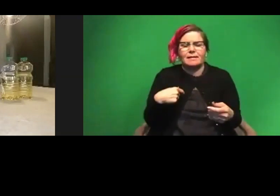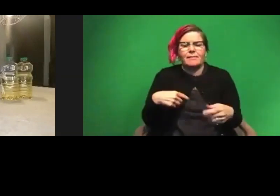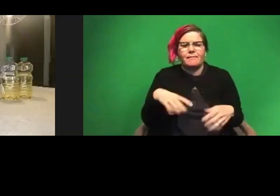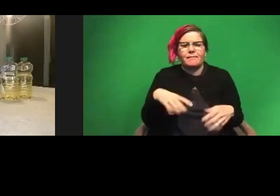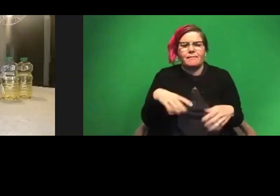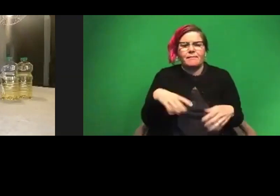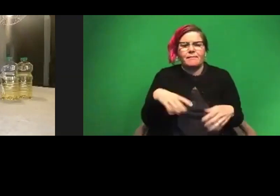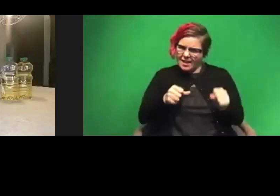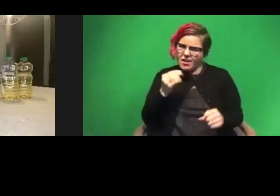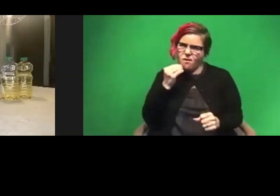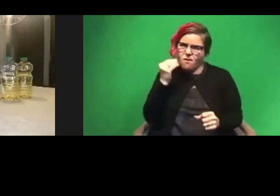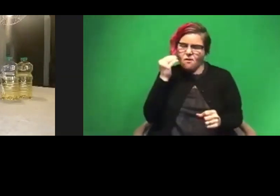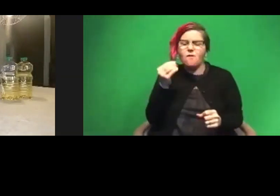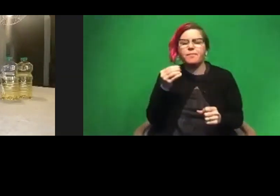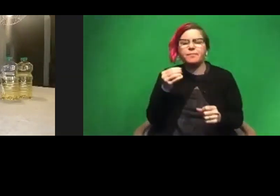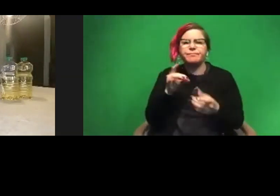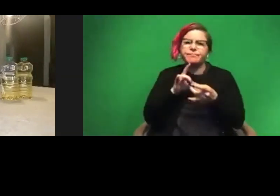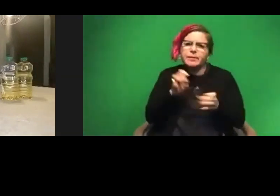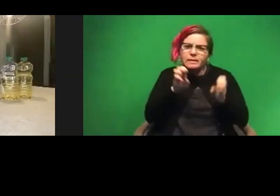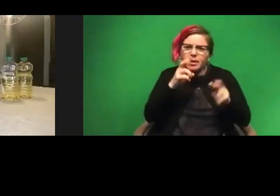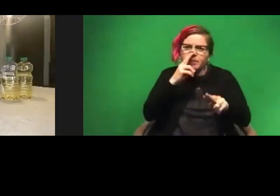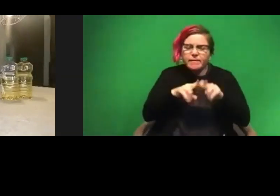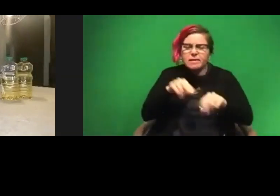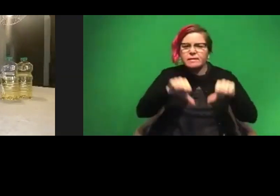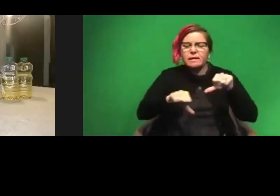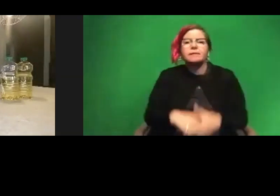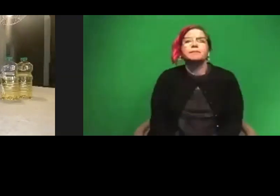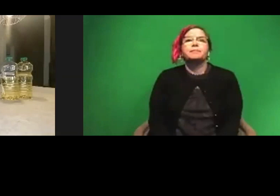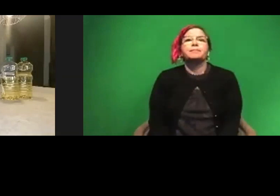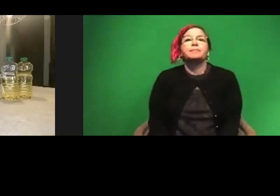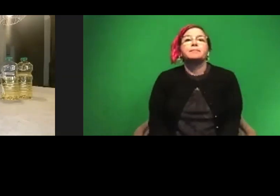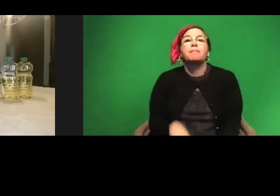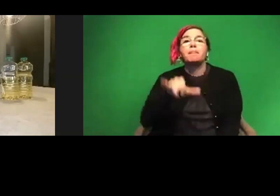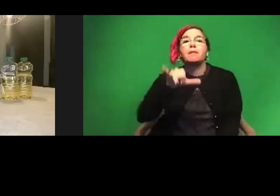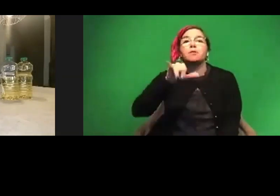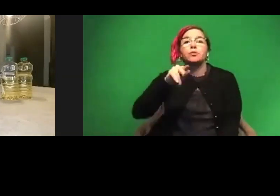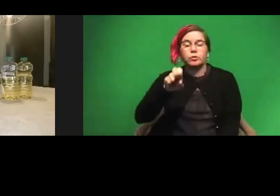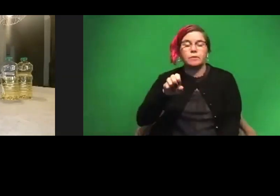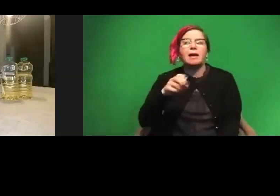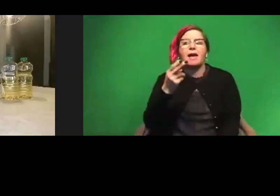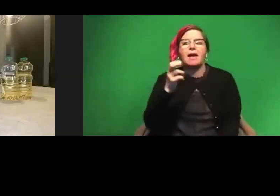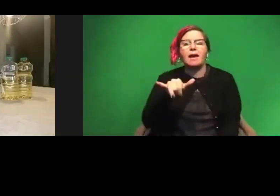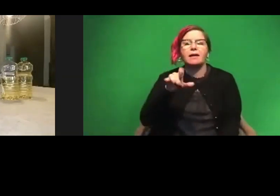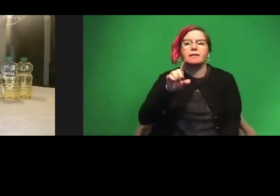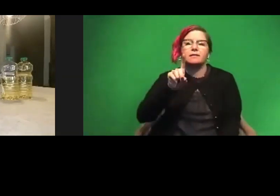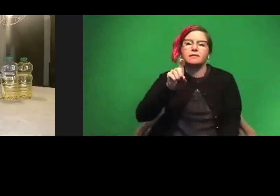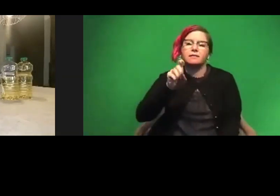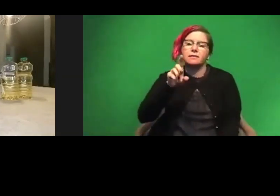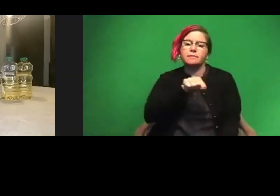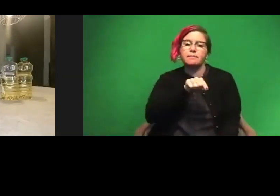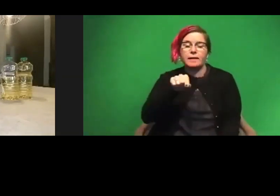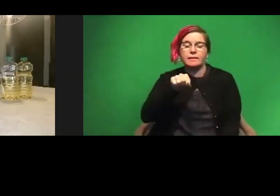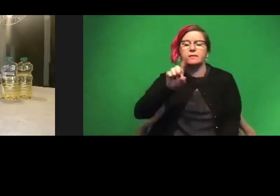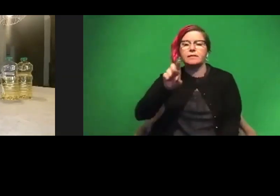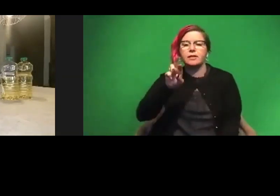from home as far as experiments and fun science. And my YouTube channel is HeyDrTay, H-E-Y space D-R space